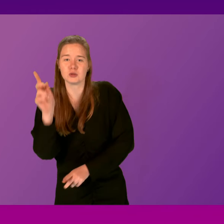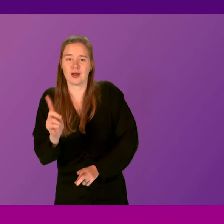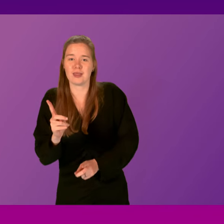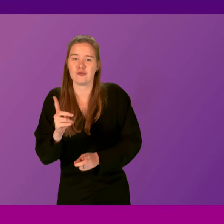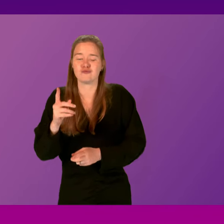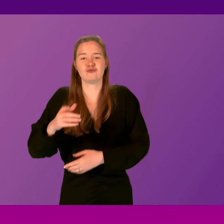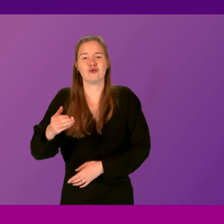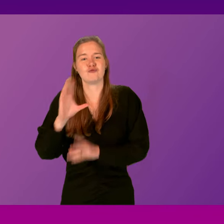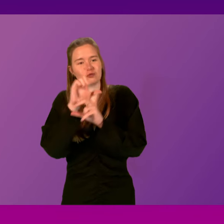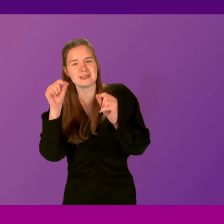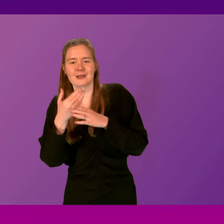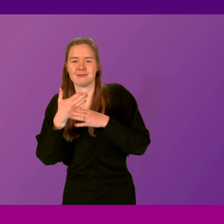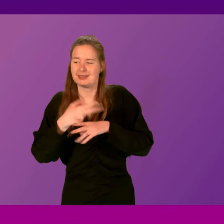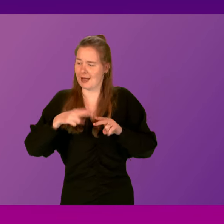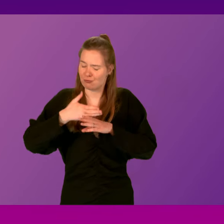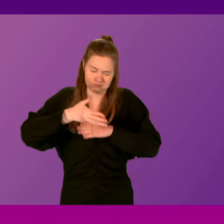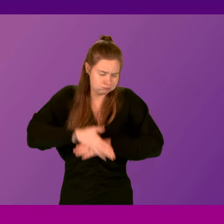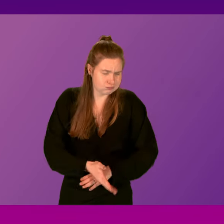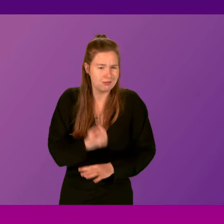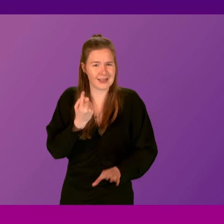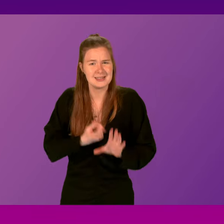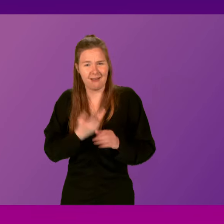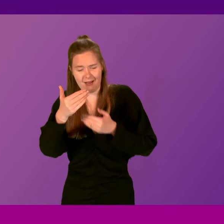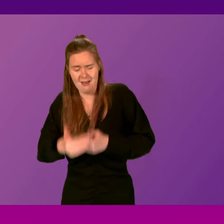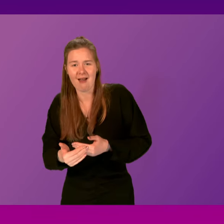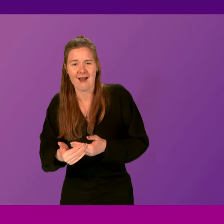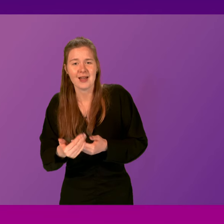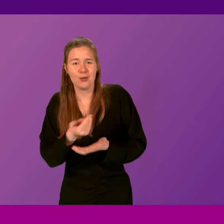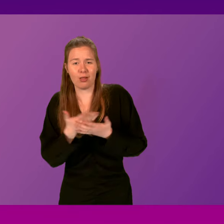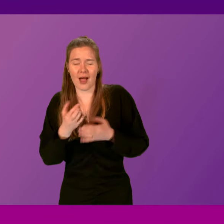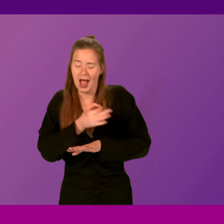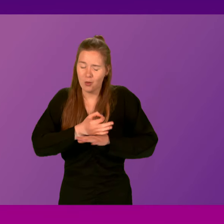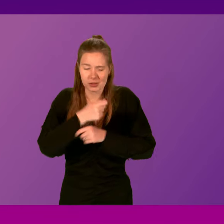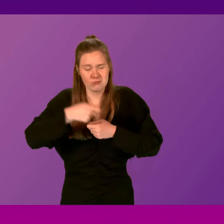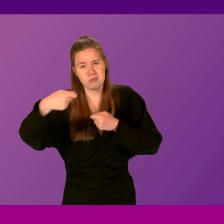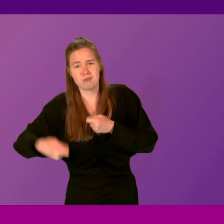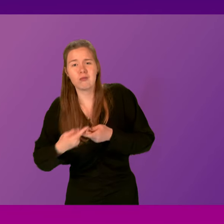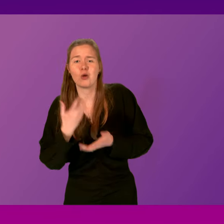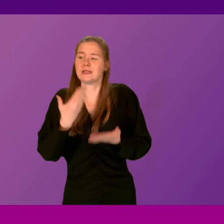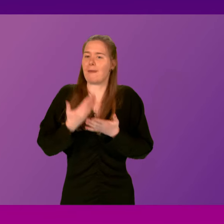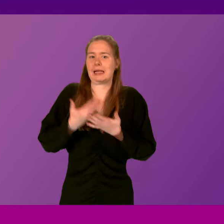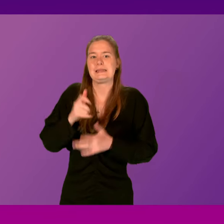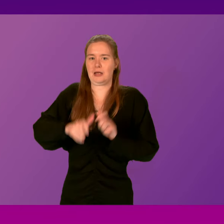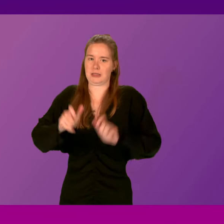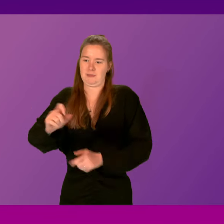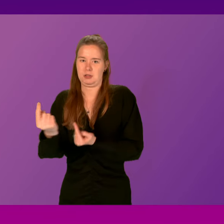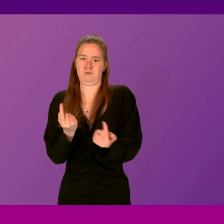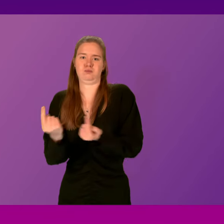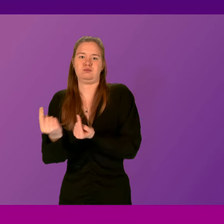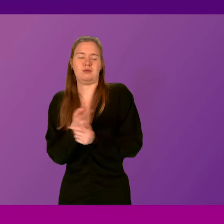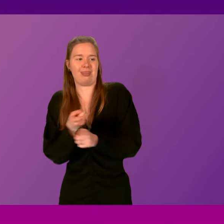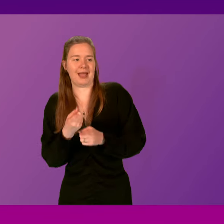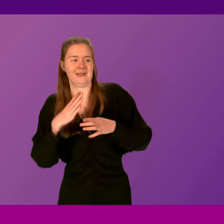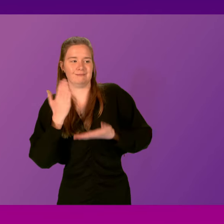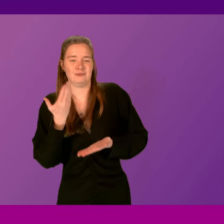retail staff work very hard, especially at this time of year, with longer hours and indeed more demanding customers. They deserve